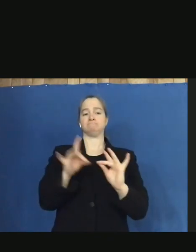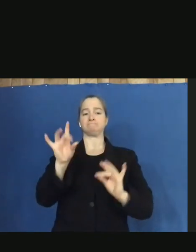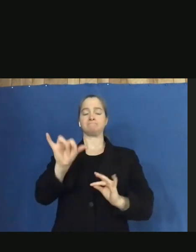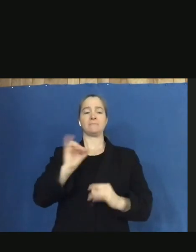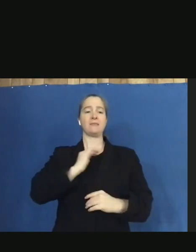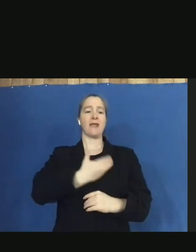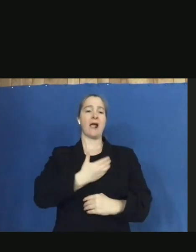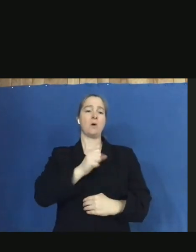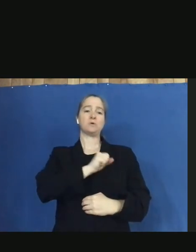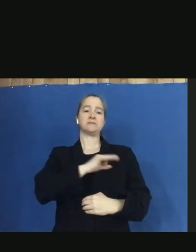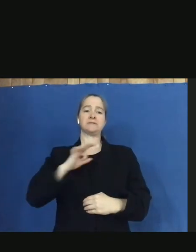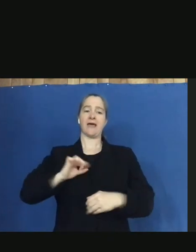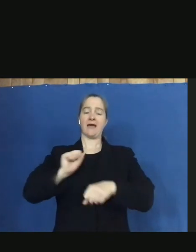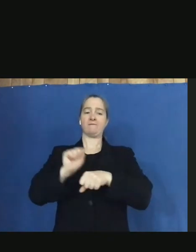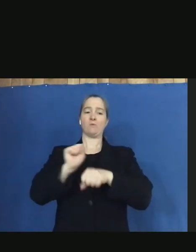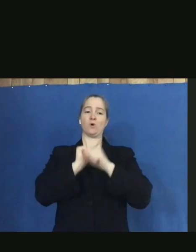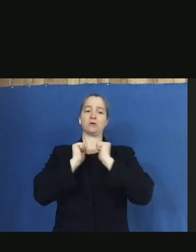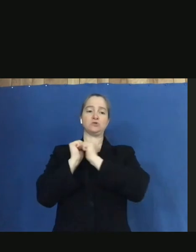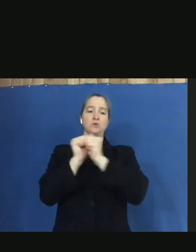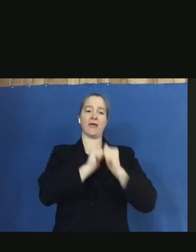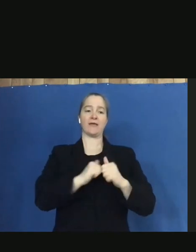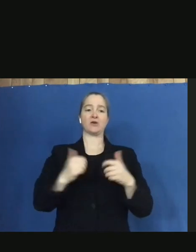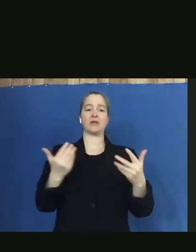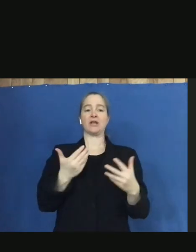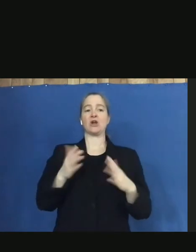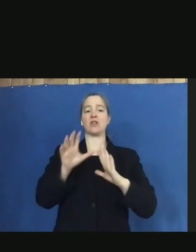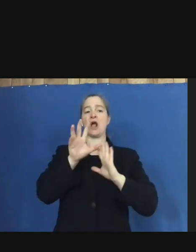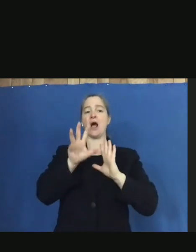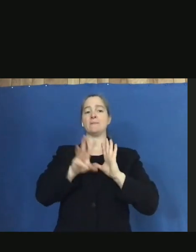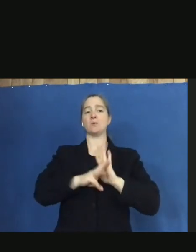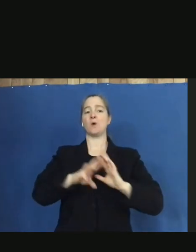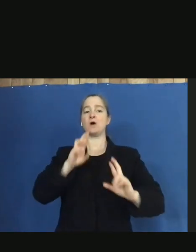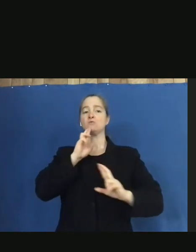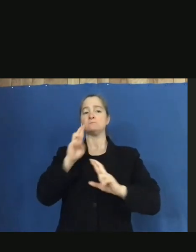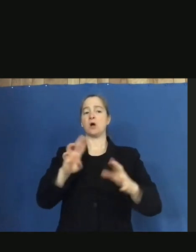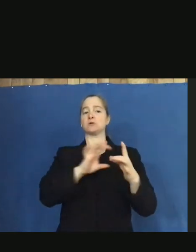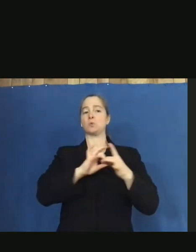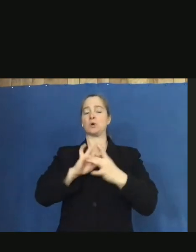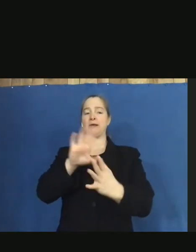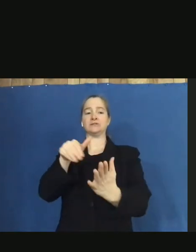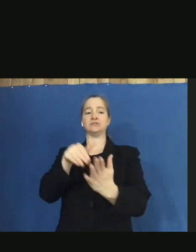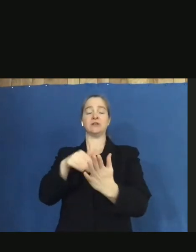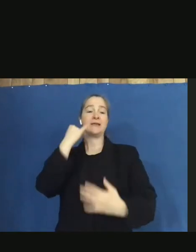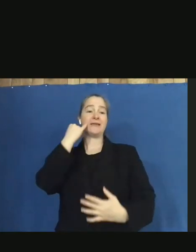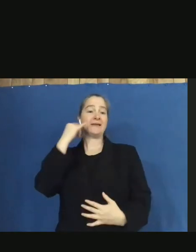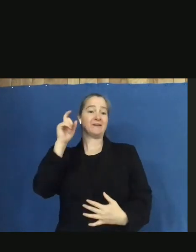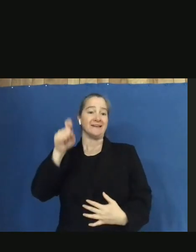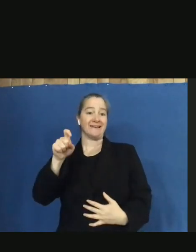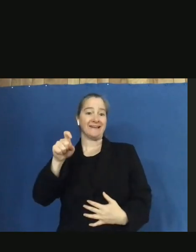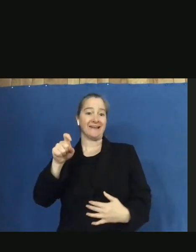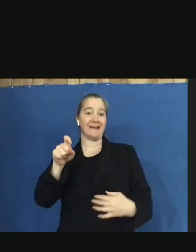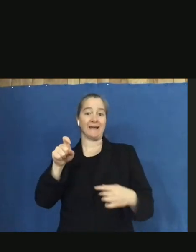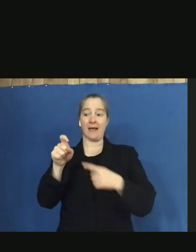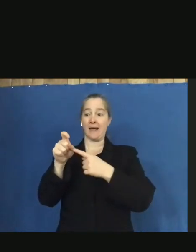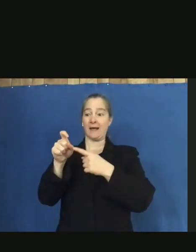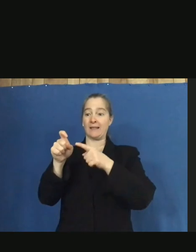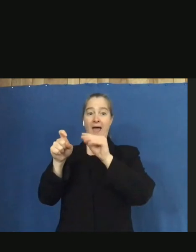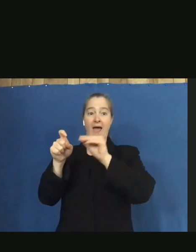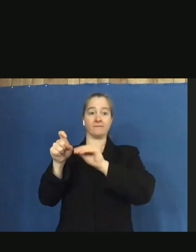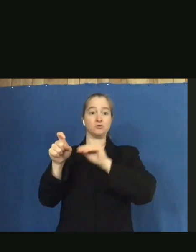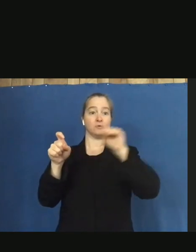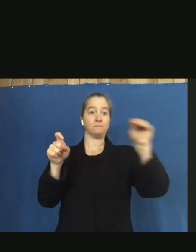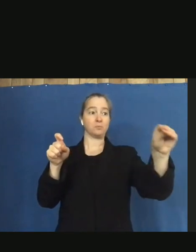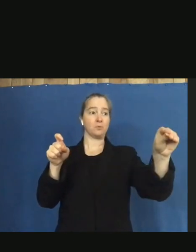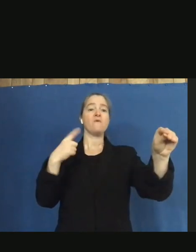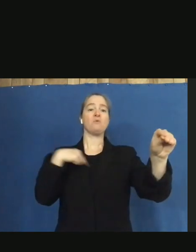in the Commonwealth Response Coordination Center. So if we have any specific need to be able to get a commodity to a certain institution, we have the